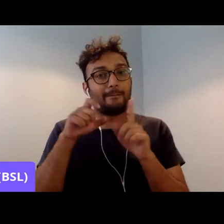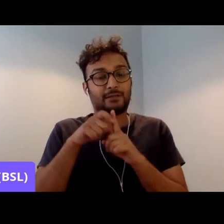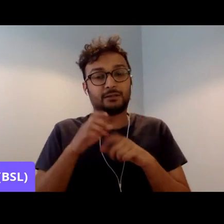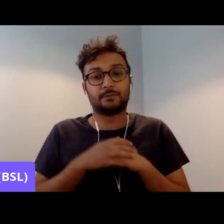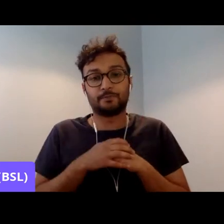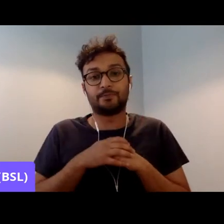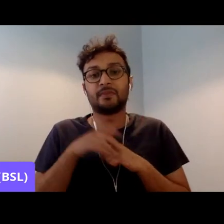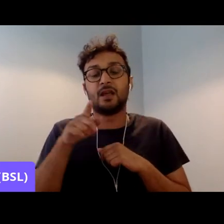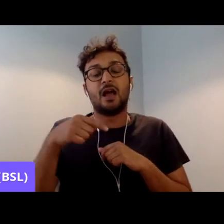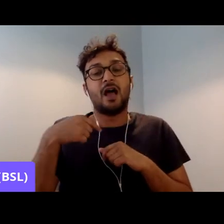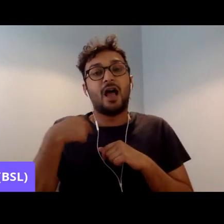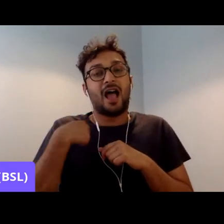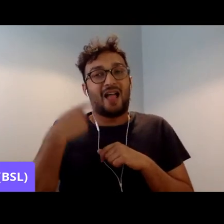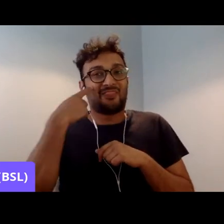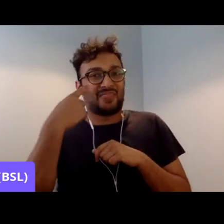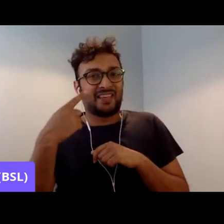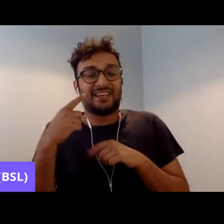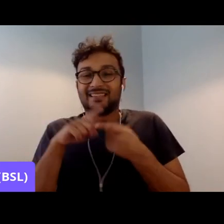the conversation is being had.